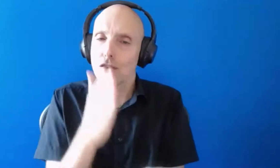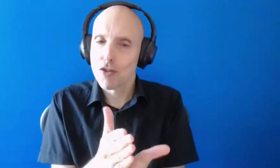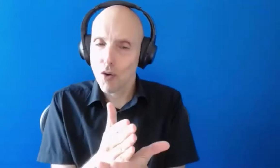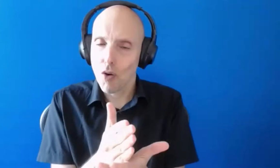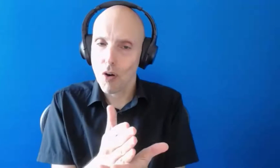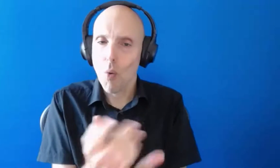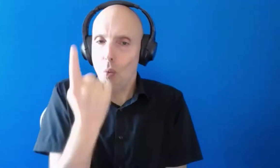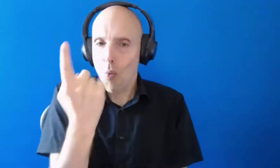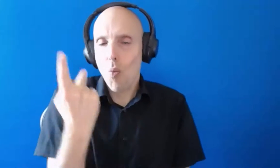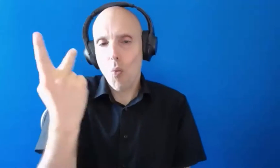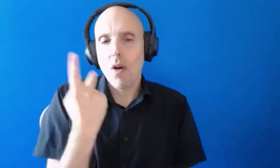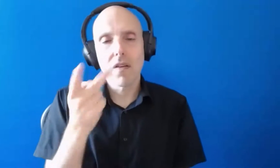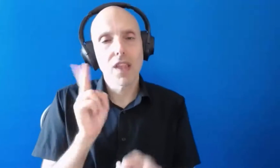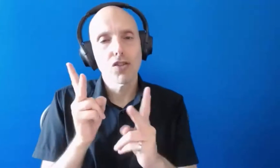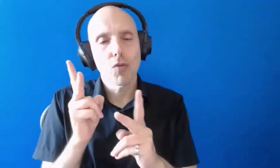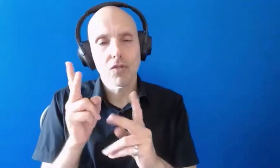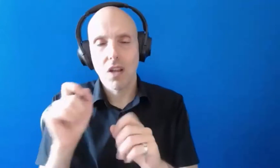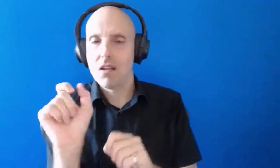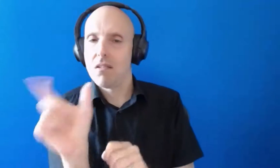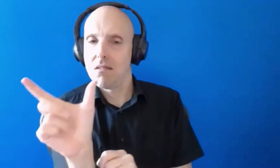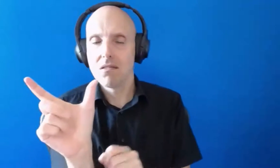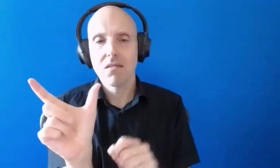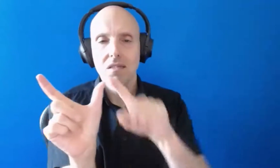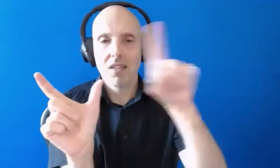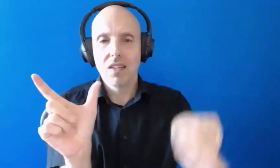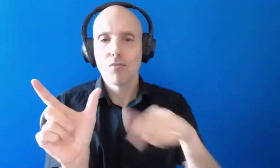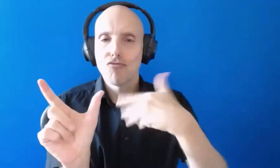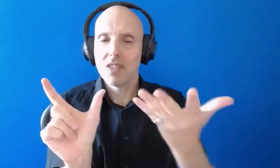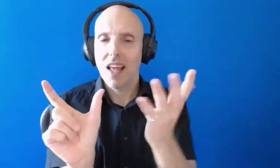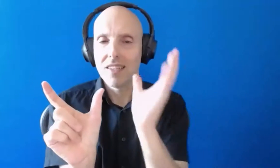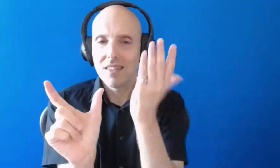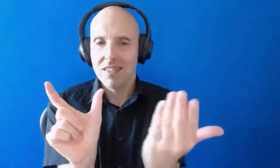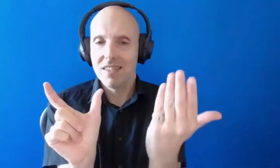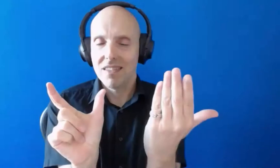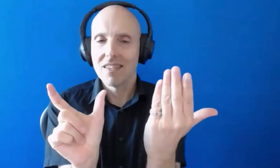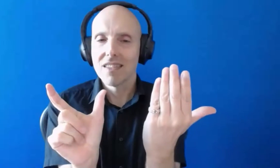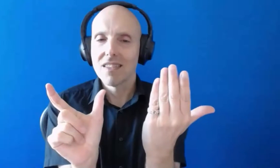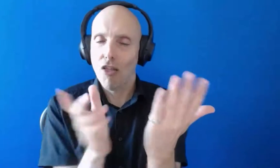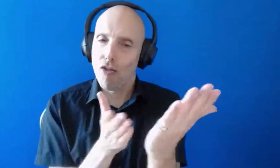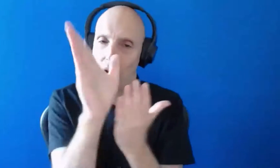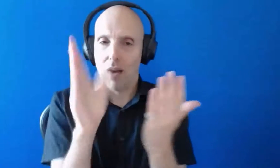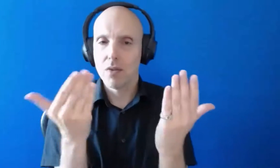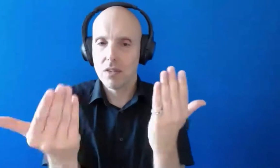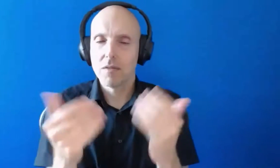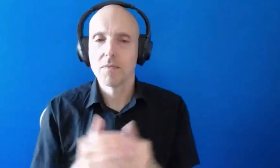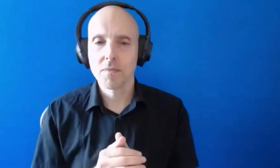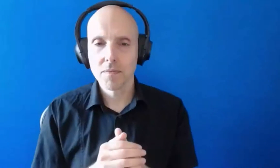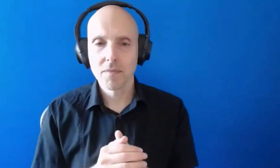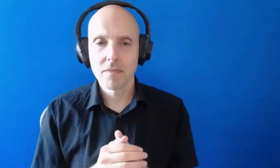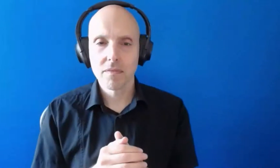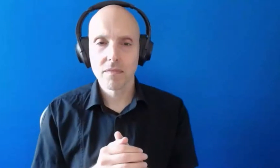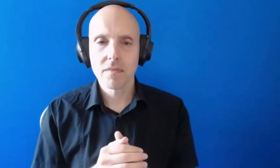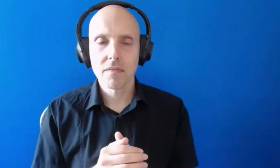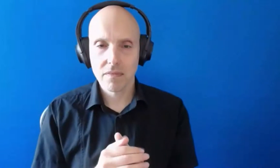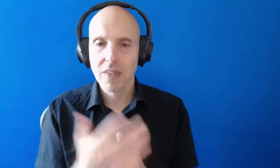one of the interpreters is spotlighted so it will be on the screen throughout the presentation. There are